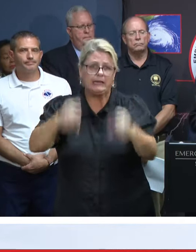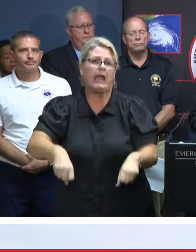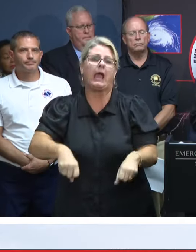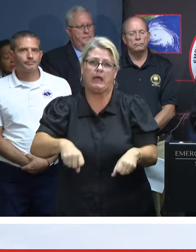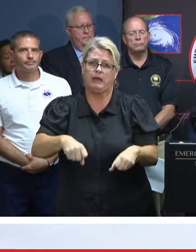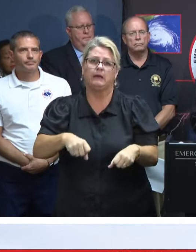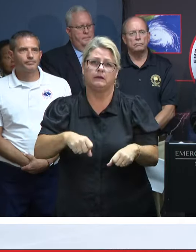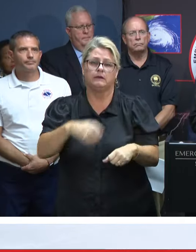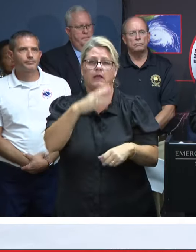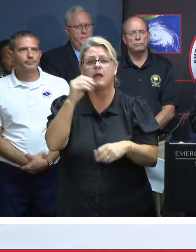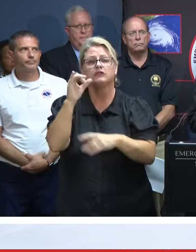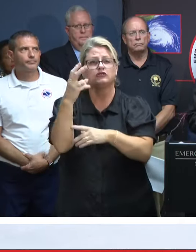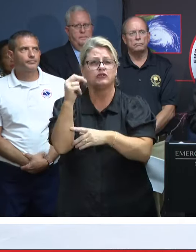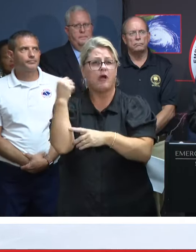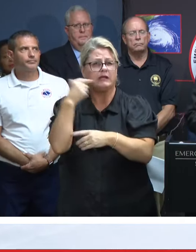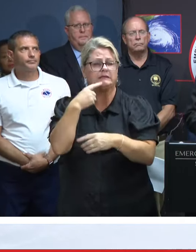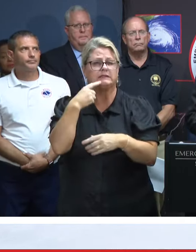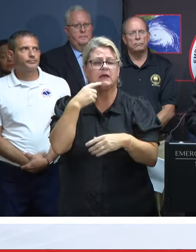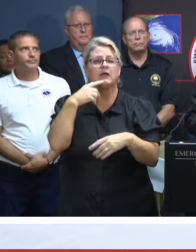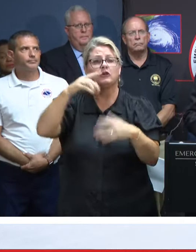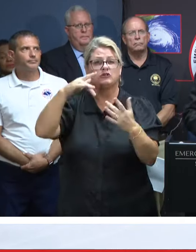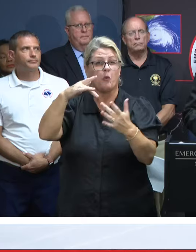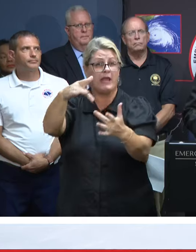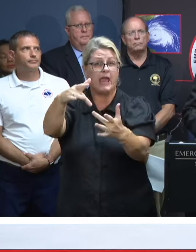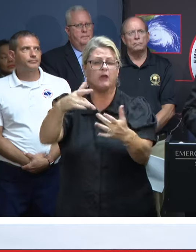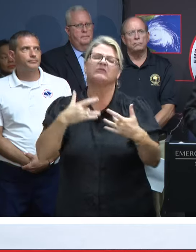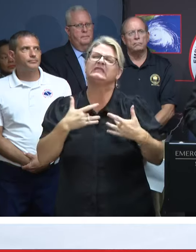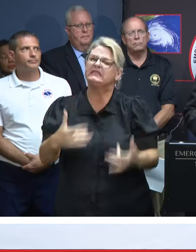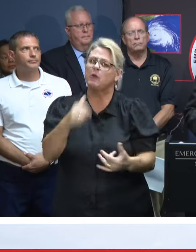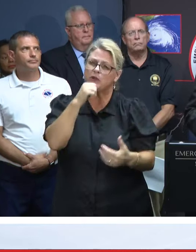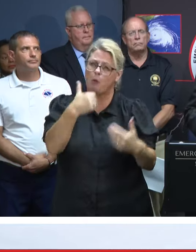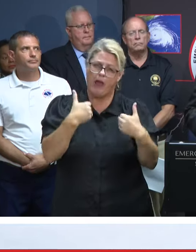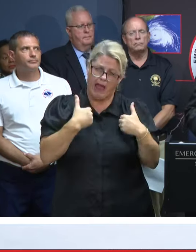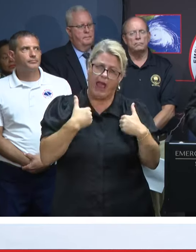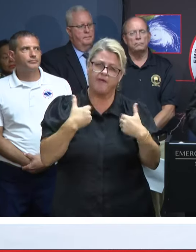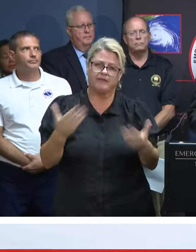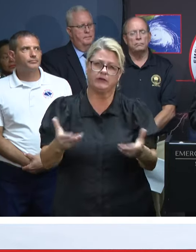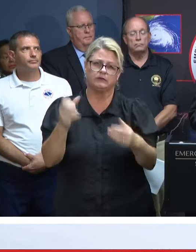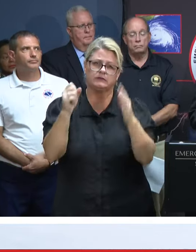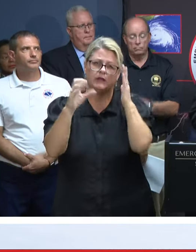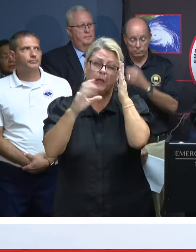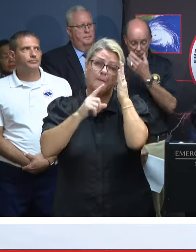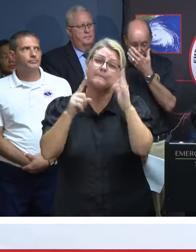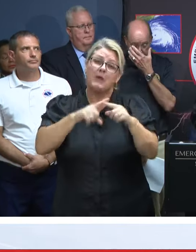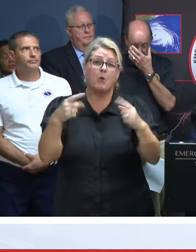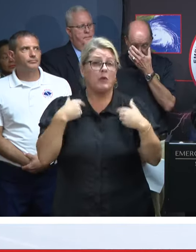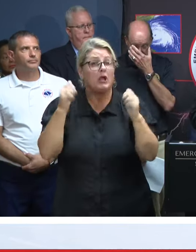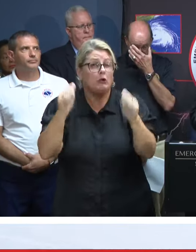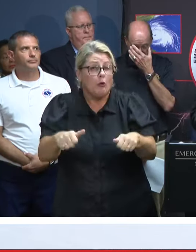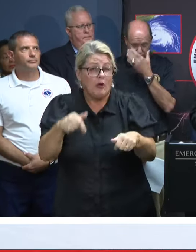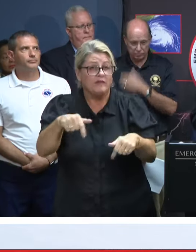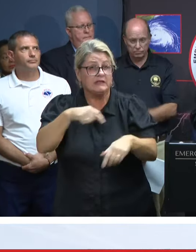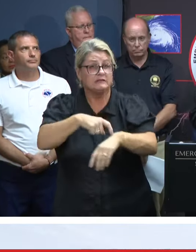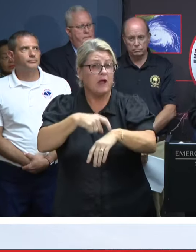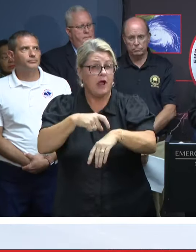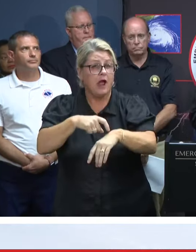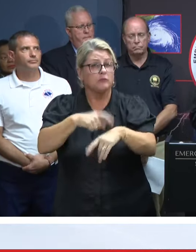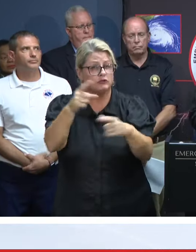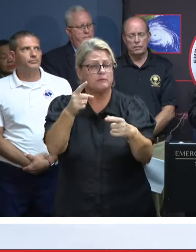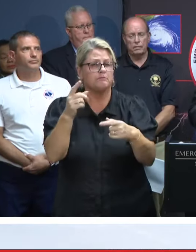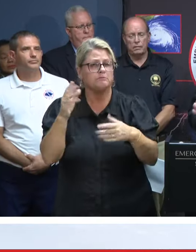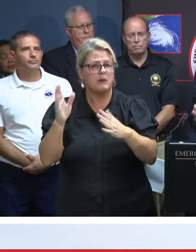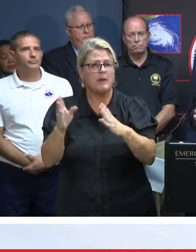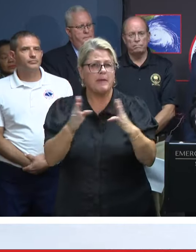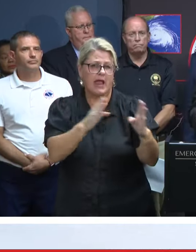as John Q mentioned, tornadoes. We don't see too many of those, but we're likely to see some of them this time as well. So